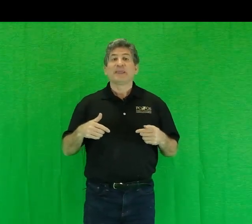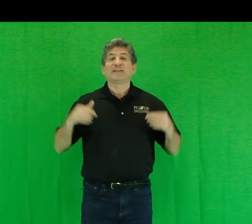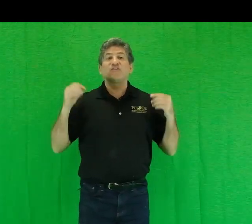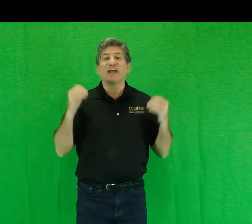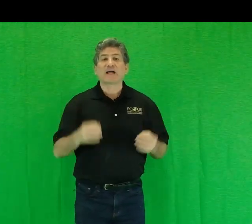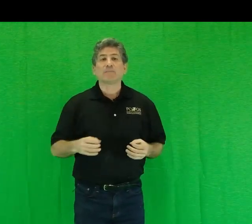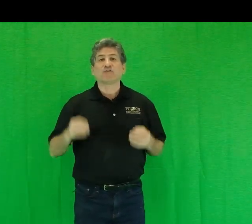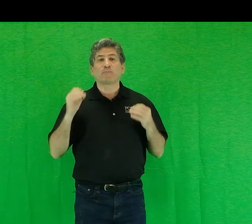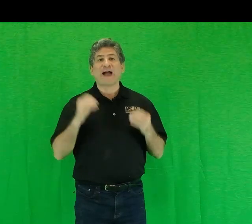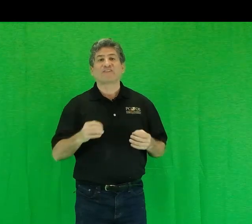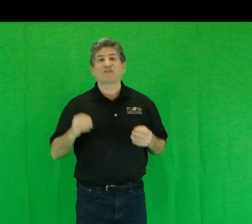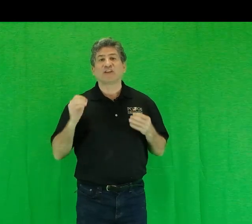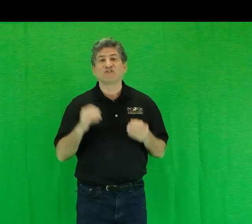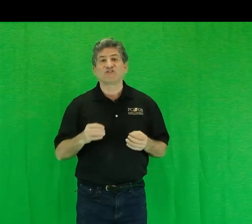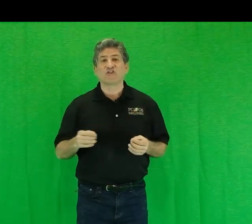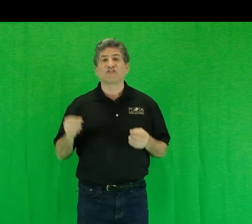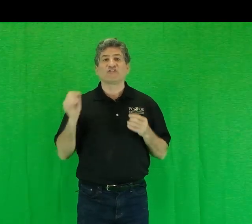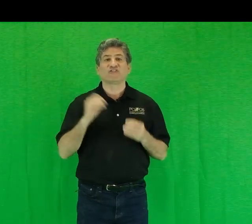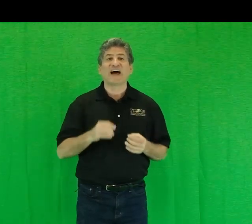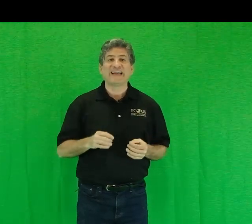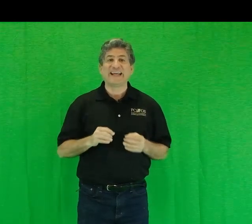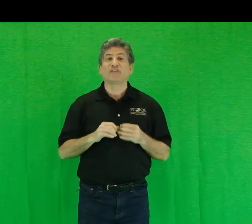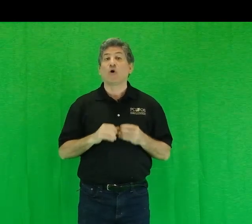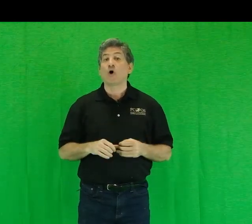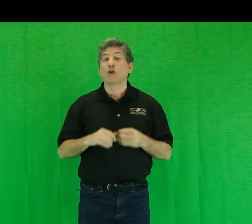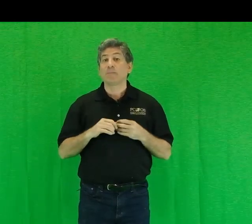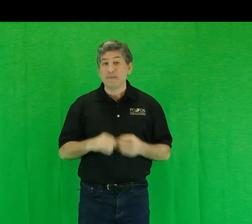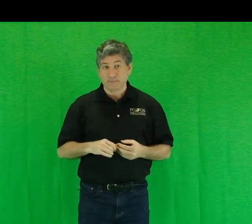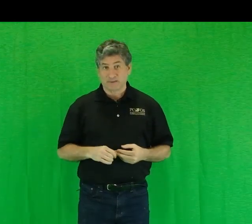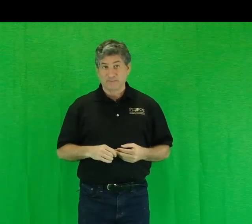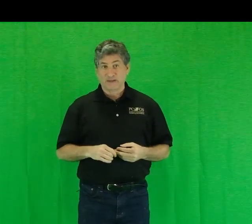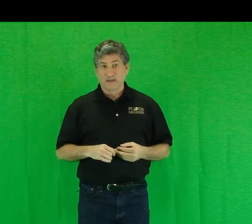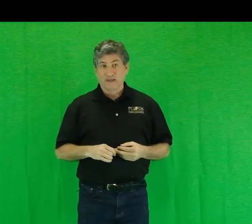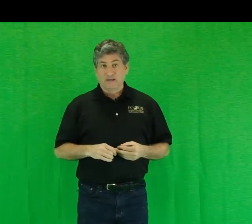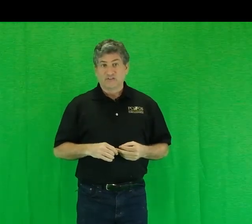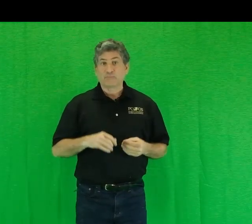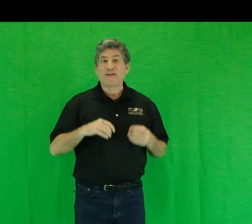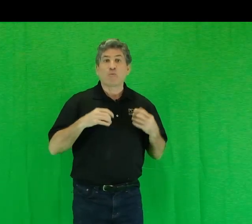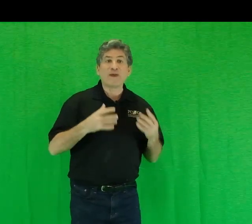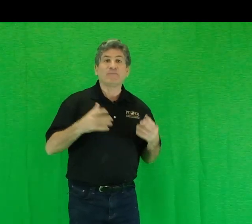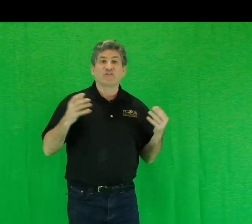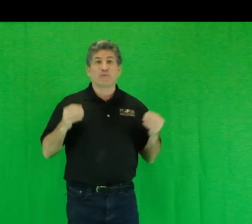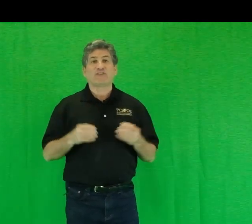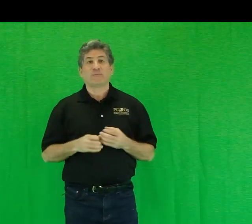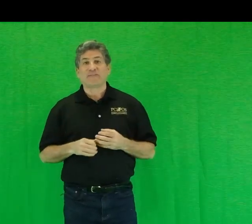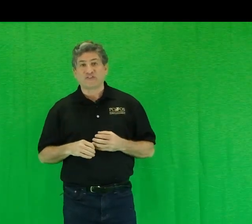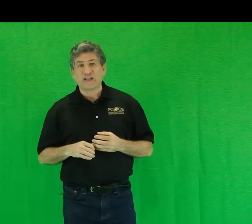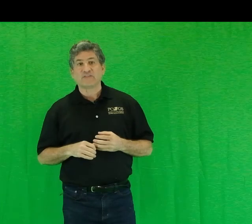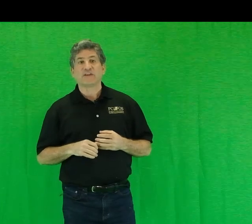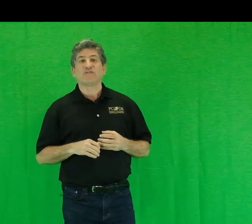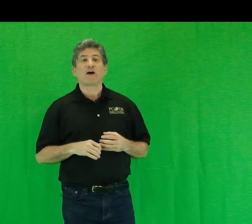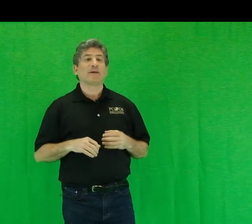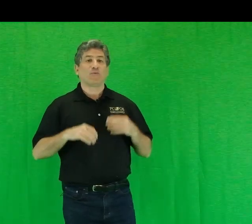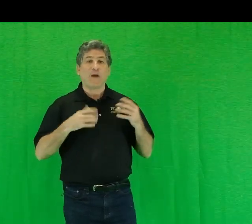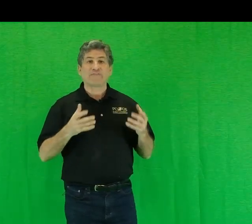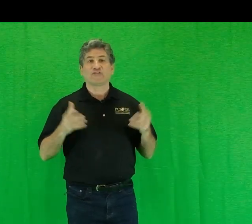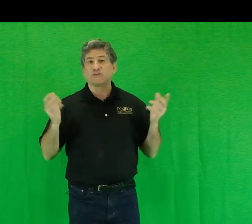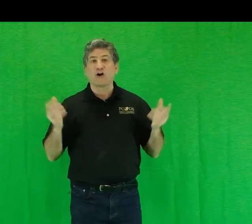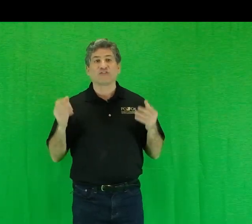it is of the utmost practical concern to society and all people. Despite reams of press about the state of the environment and rafts of laws